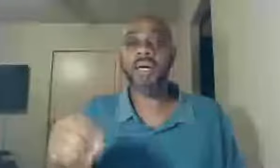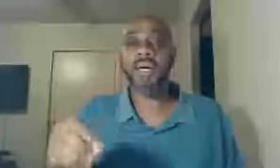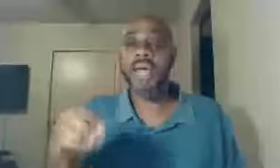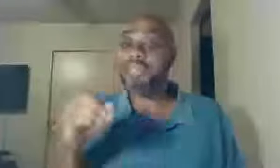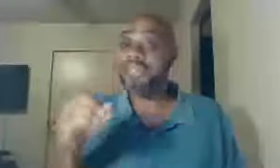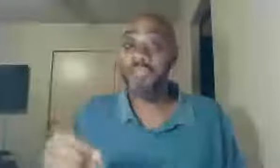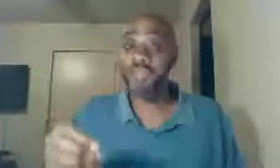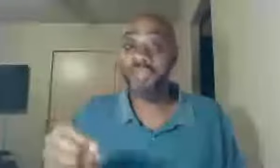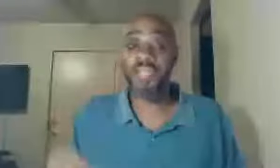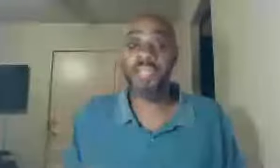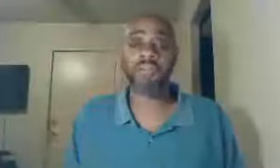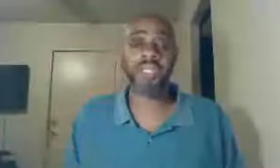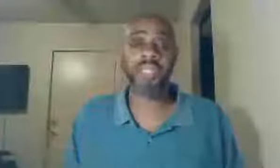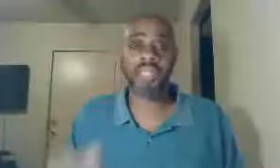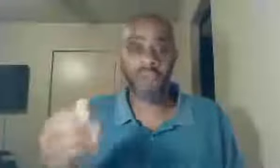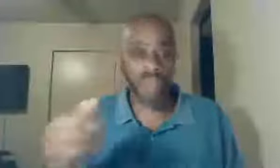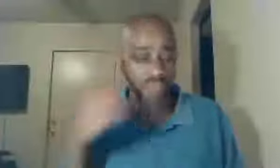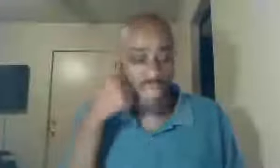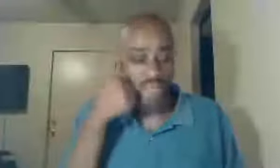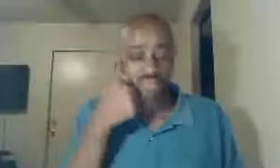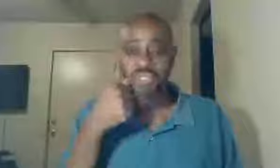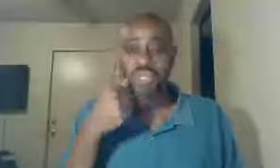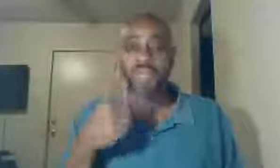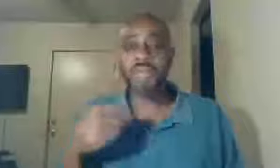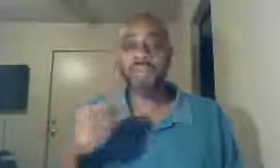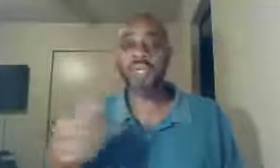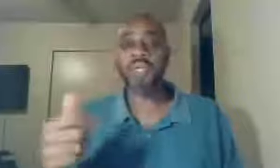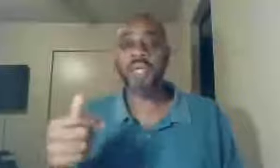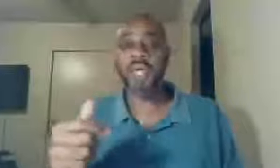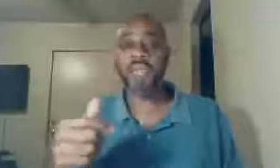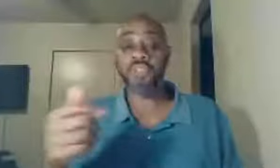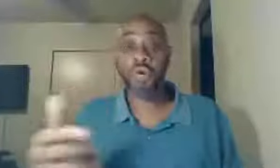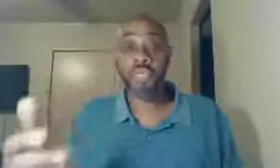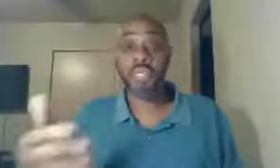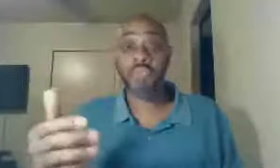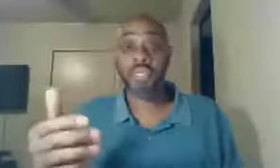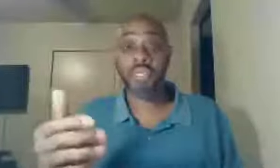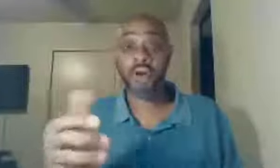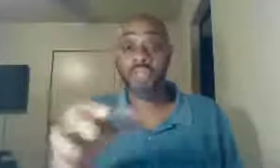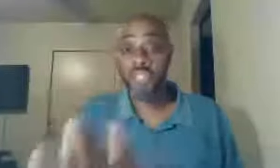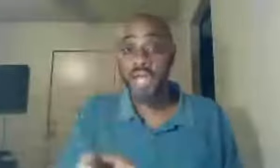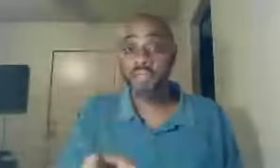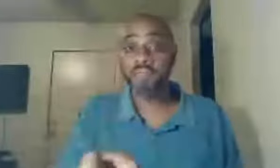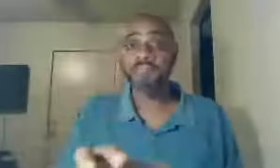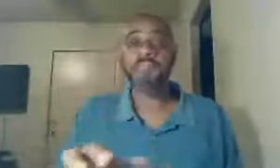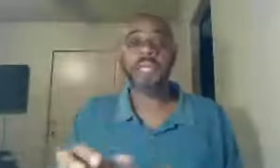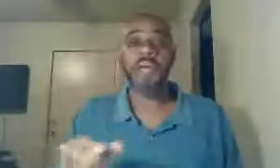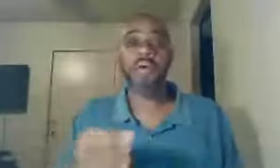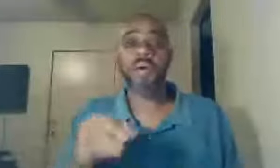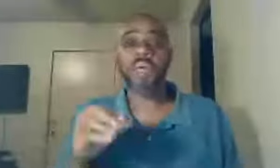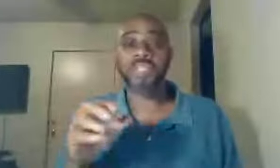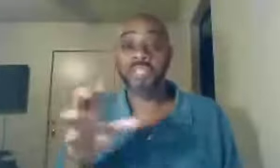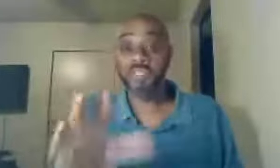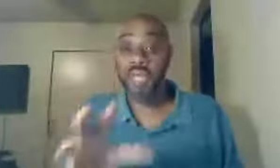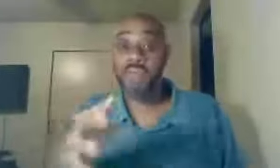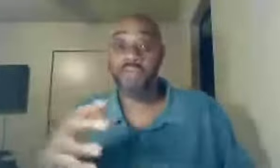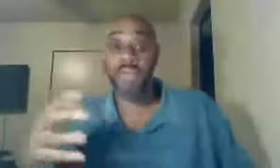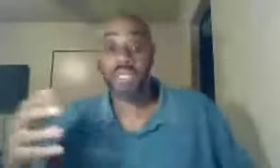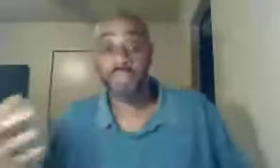and I say that very carefully, because I know I have pastors, and what, and so on, in the, on the channel, and I want to say to them, as well as